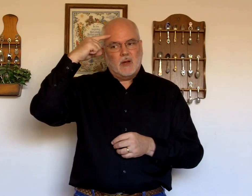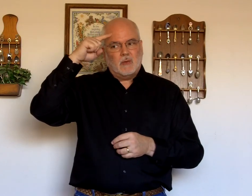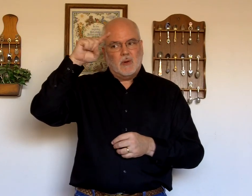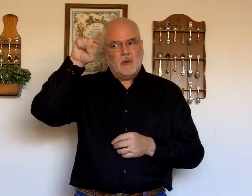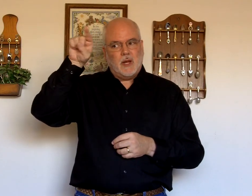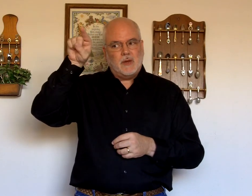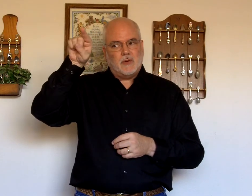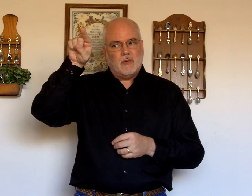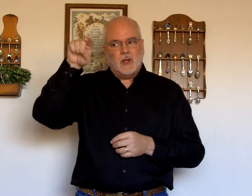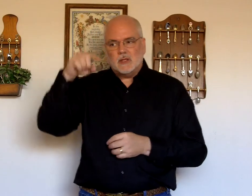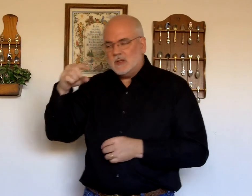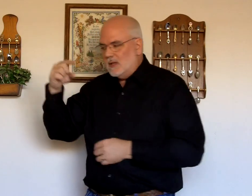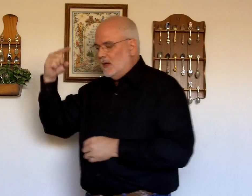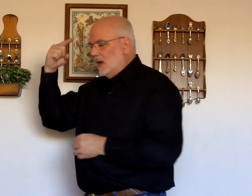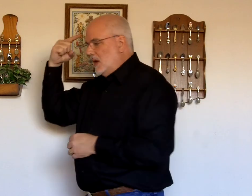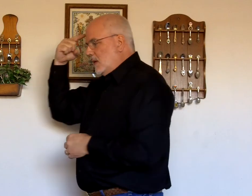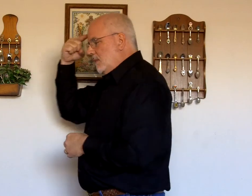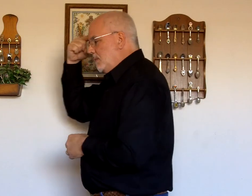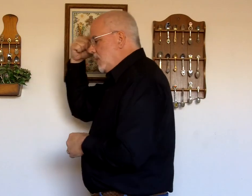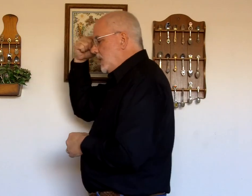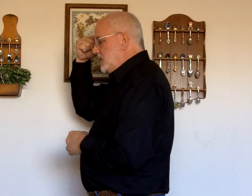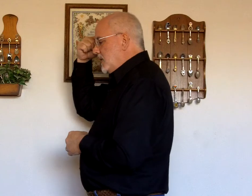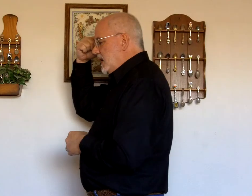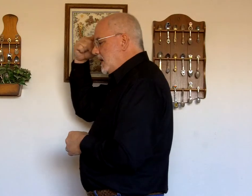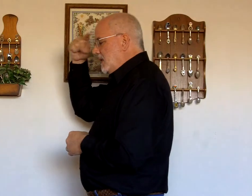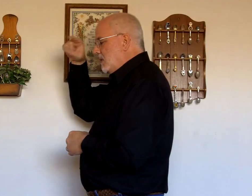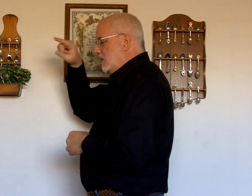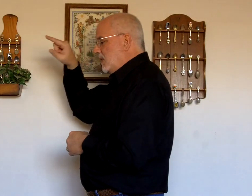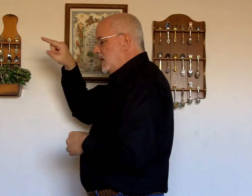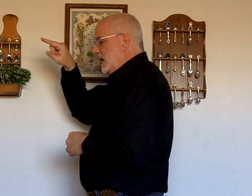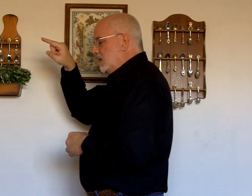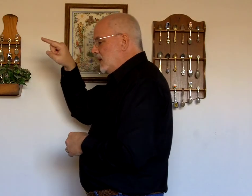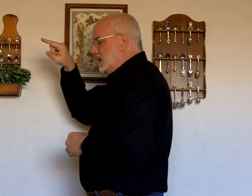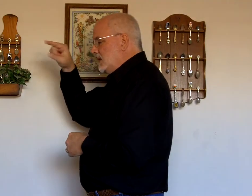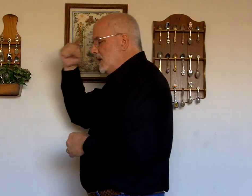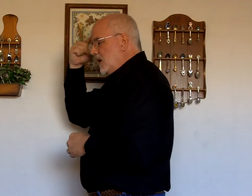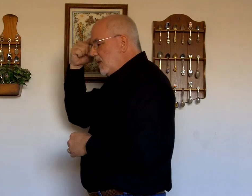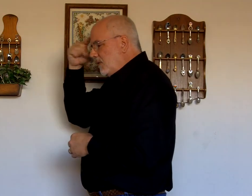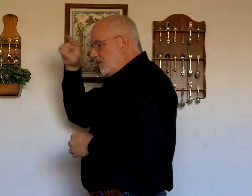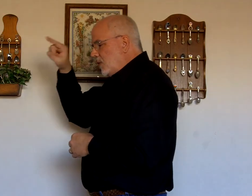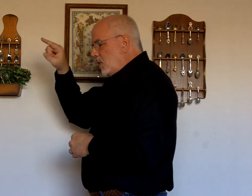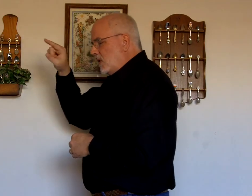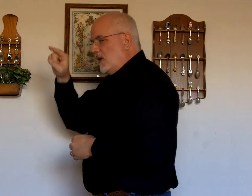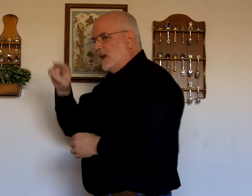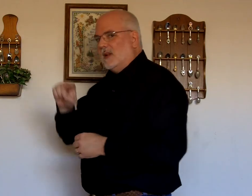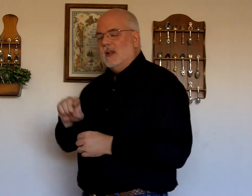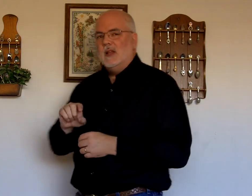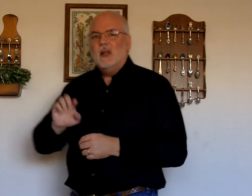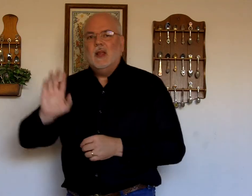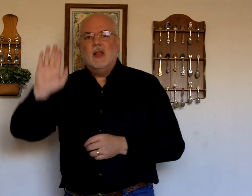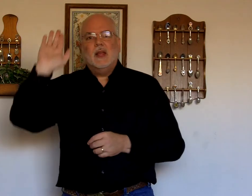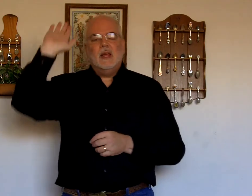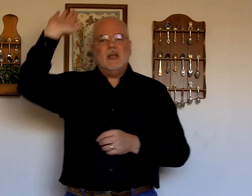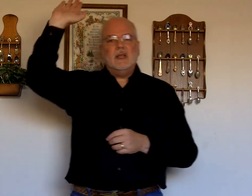And rotate your wrist. Point to your head. Rotate wrist. For. His.